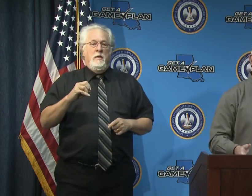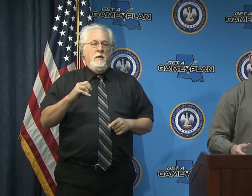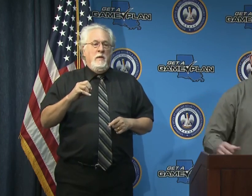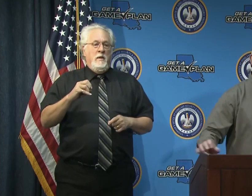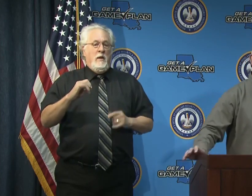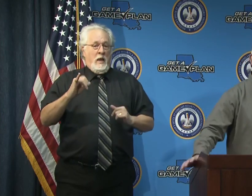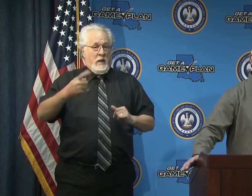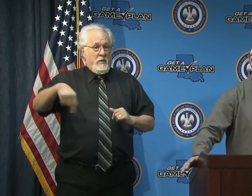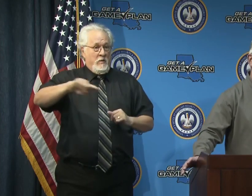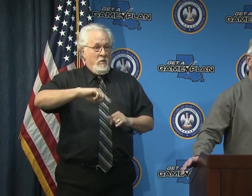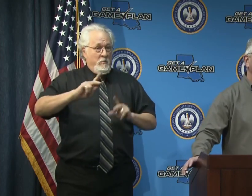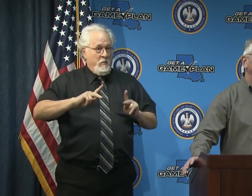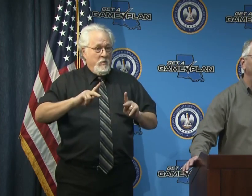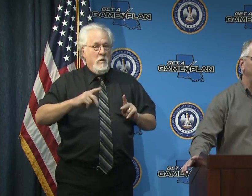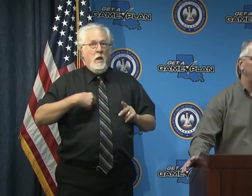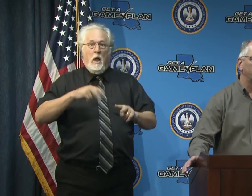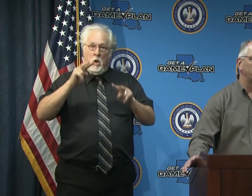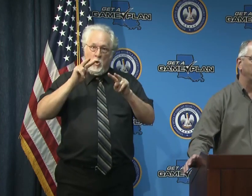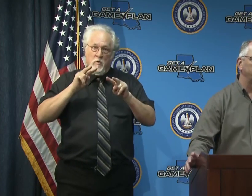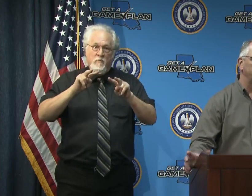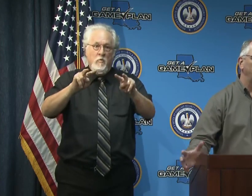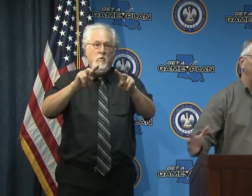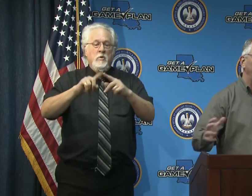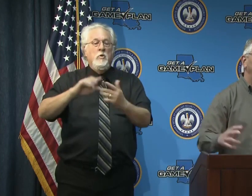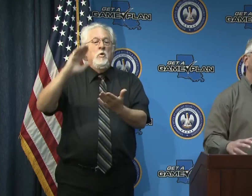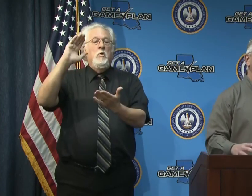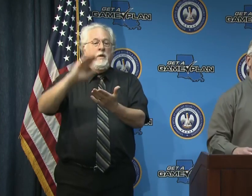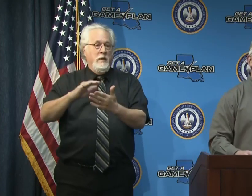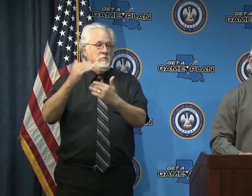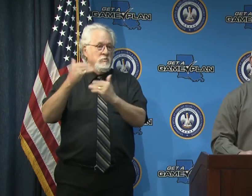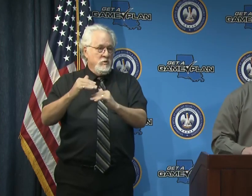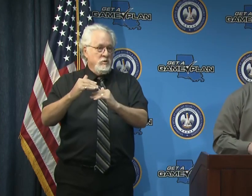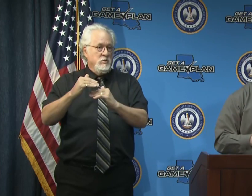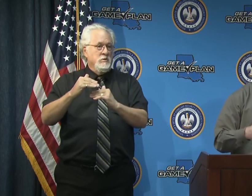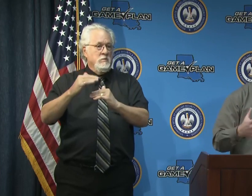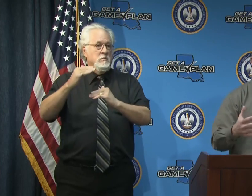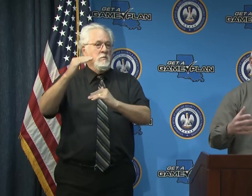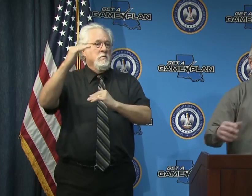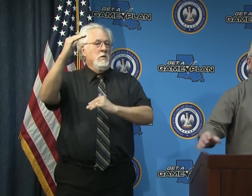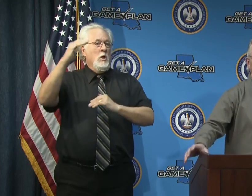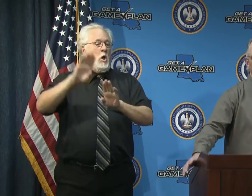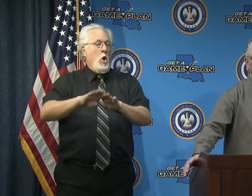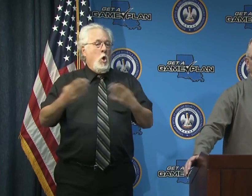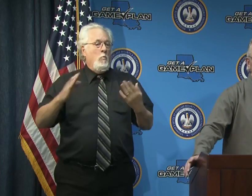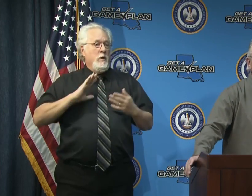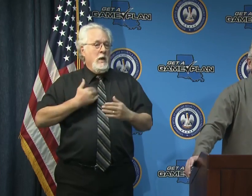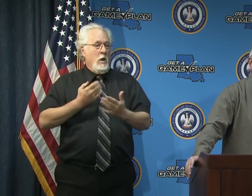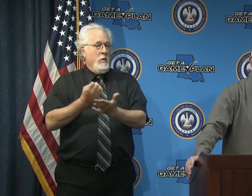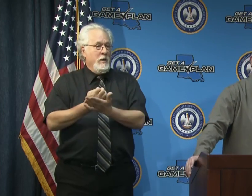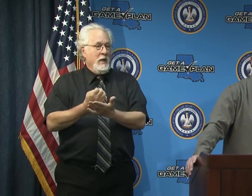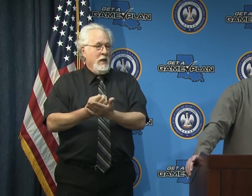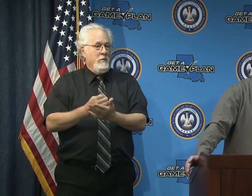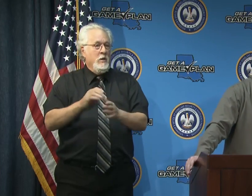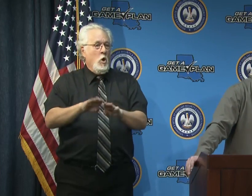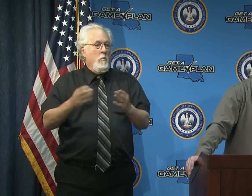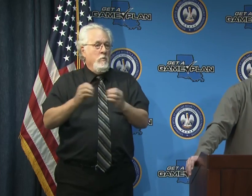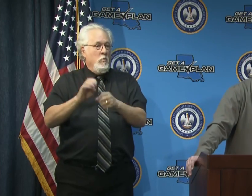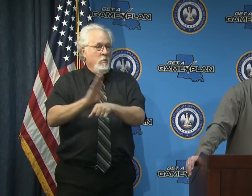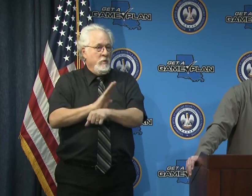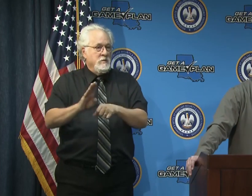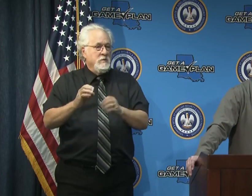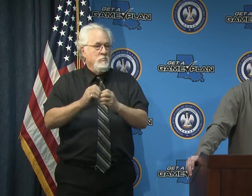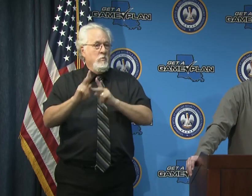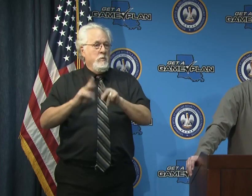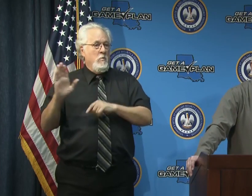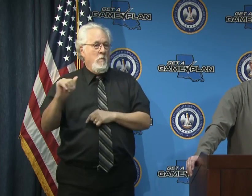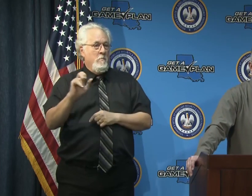to the day uh when we can ease these restrictions open up more of our economy get more uh businesses open get more people back to